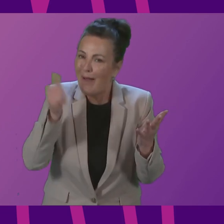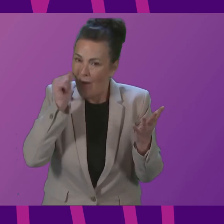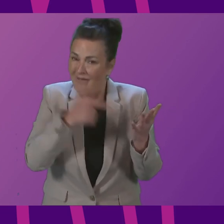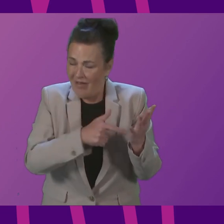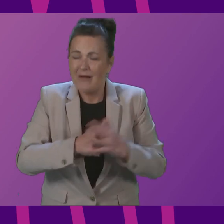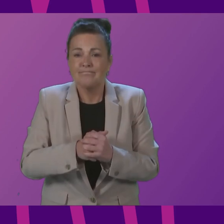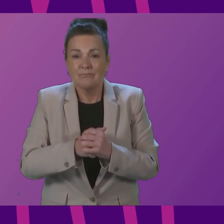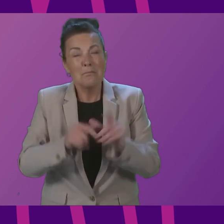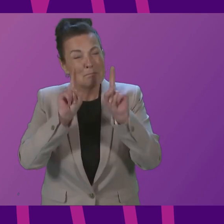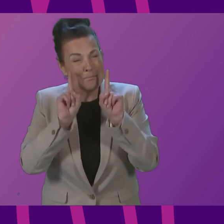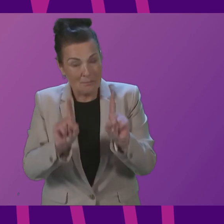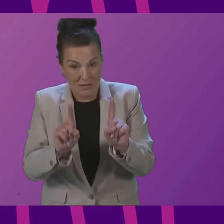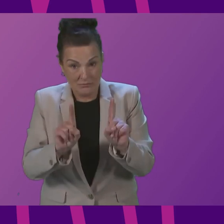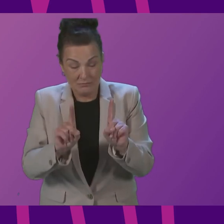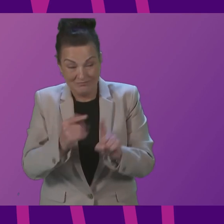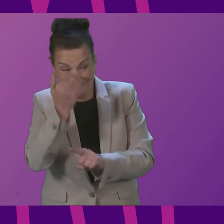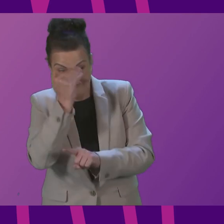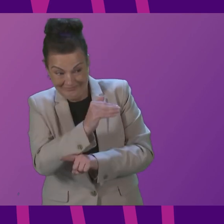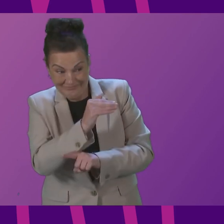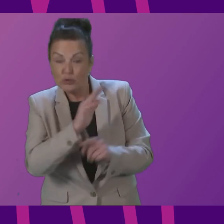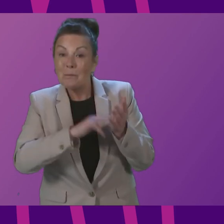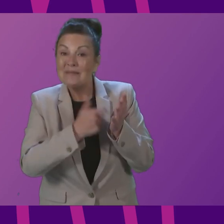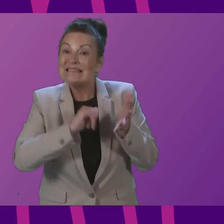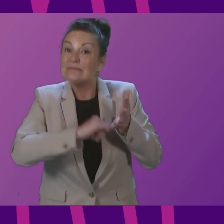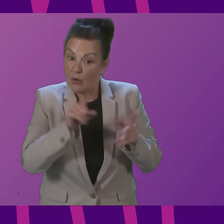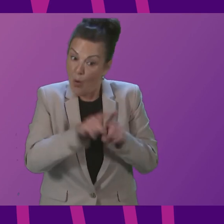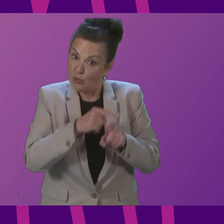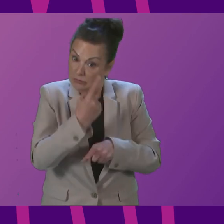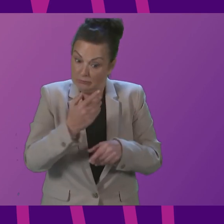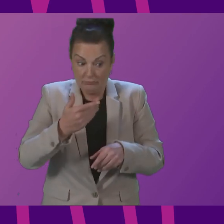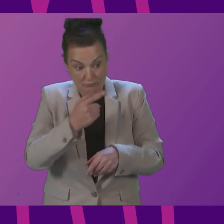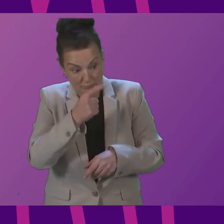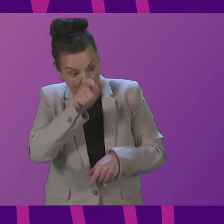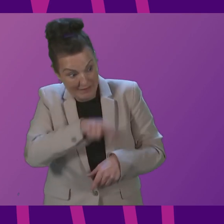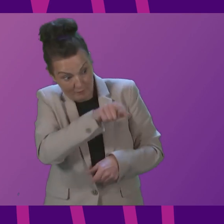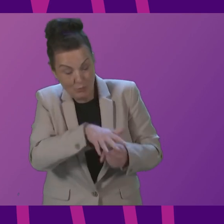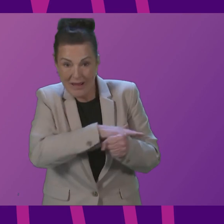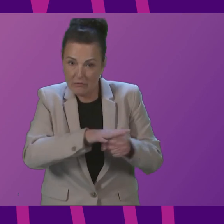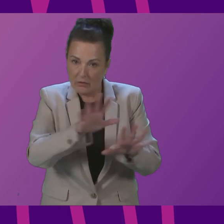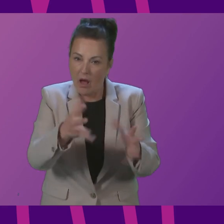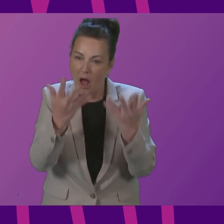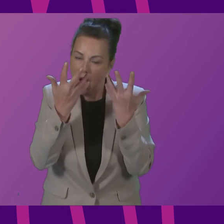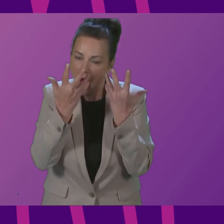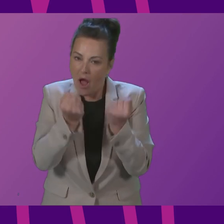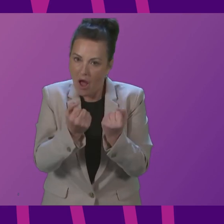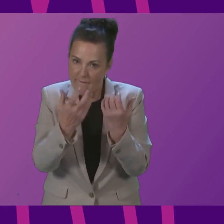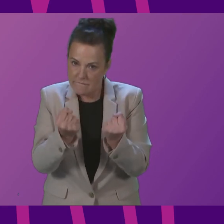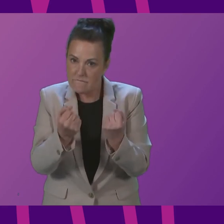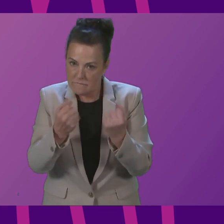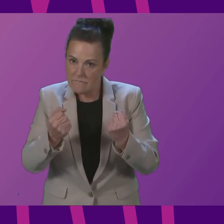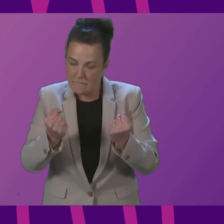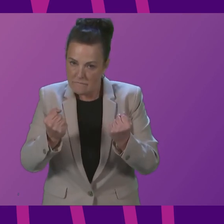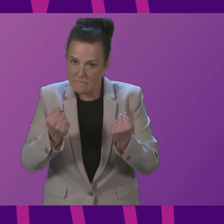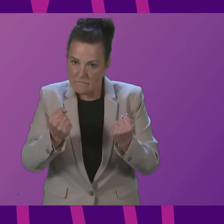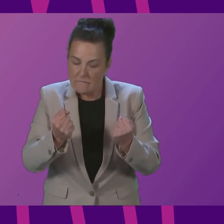what I would say to Mr Smith and his constituent is that there is obviously scope for individuals to apply to